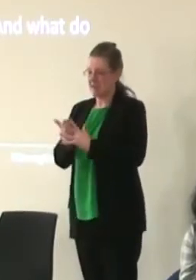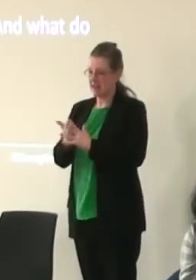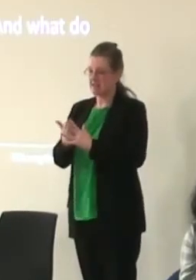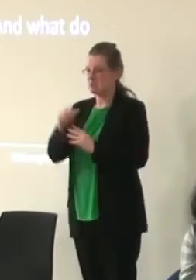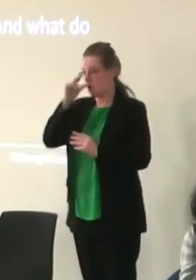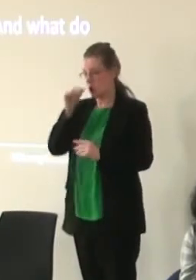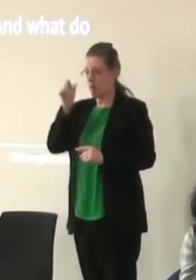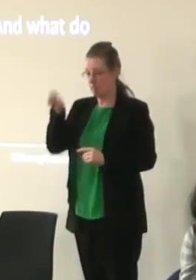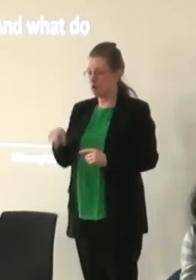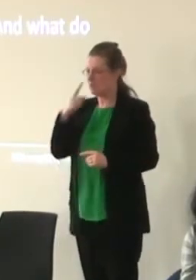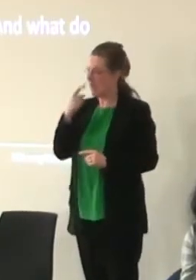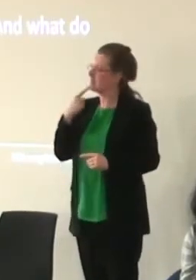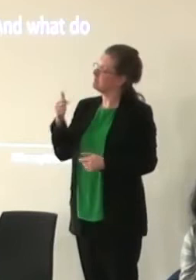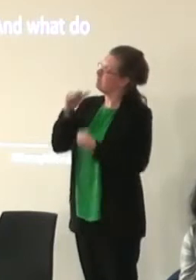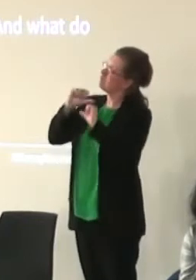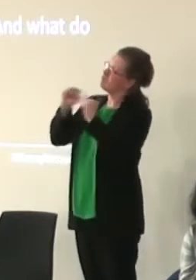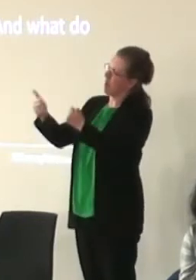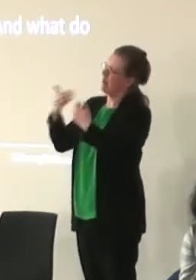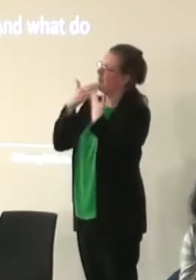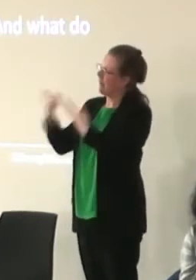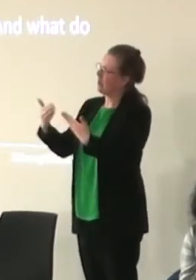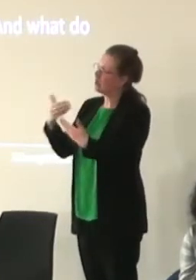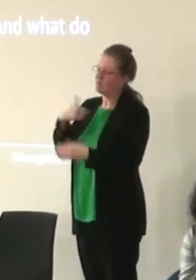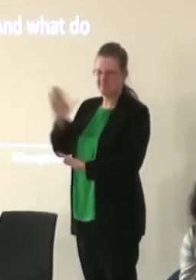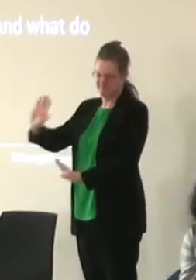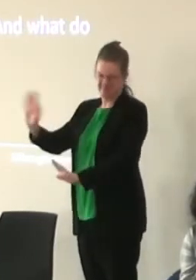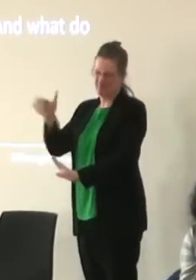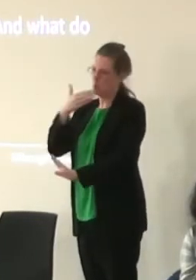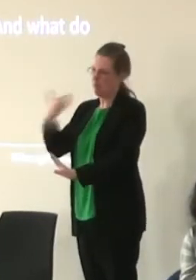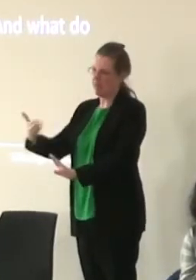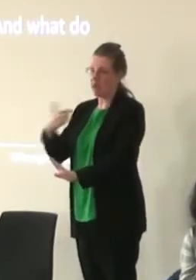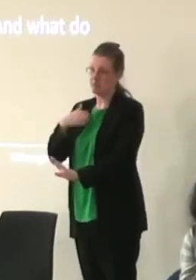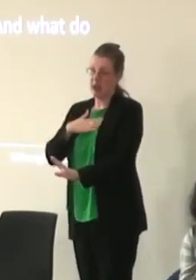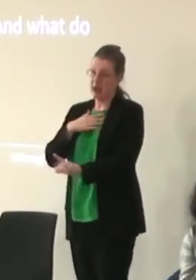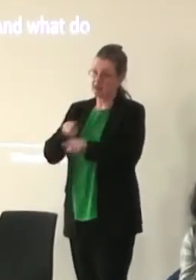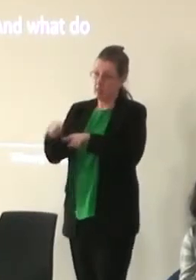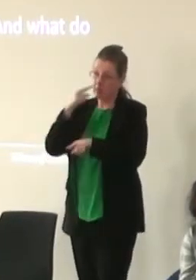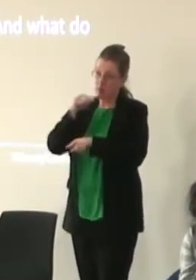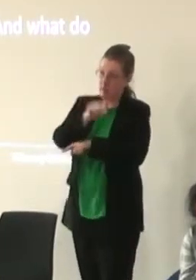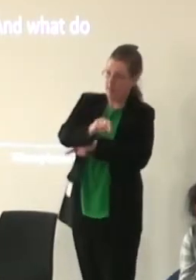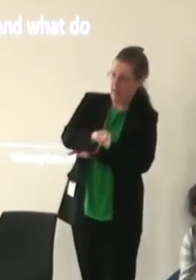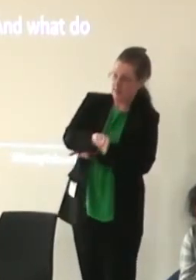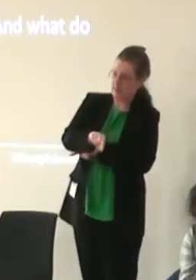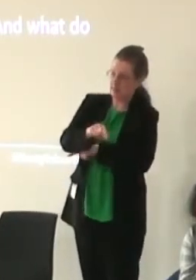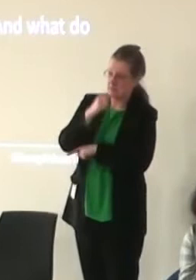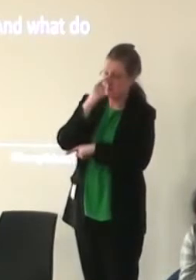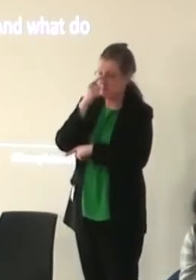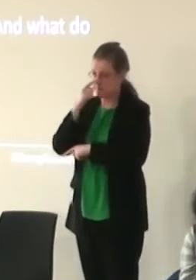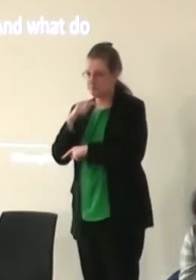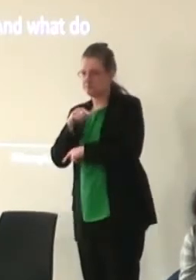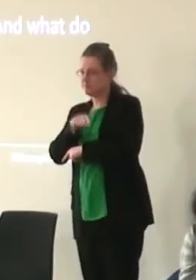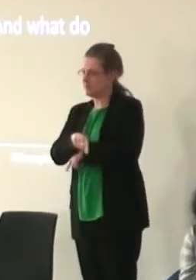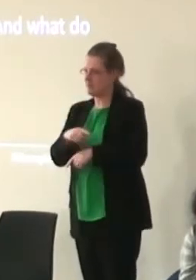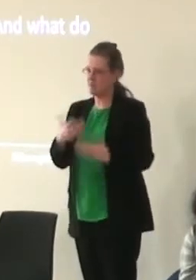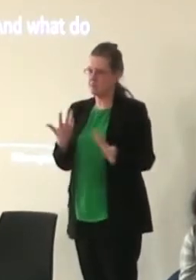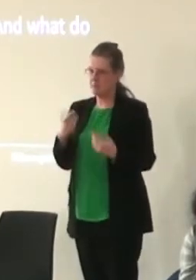person can say brilliant thanks very much not for me but I actually would love to do this other thing that I also have access to over here and that is